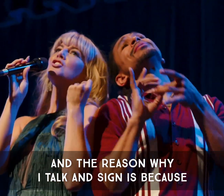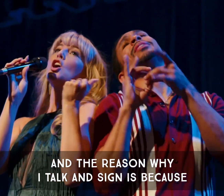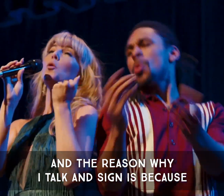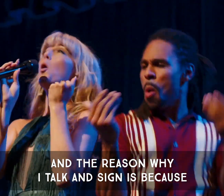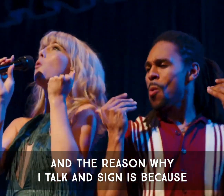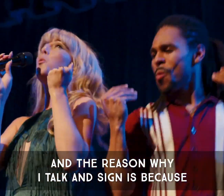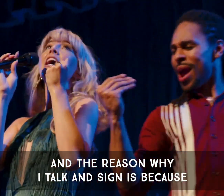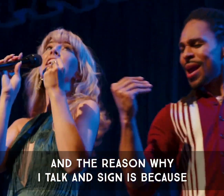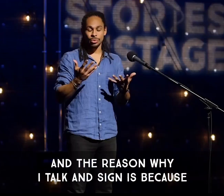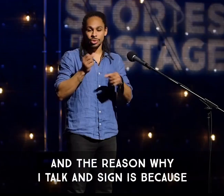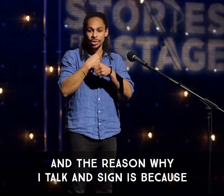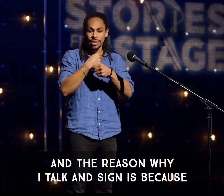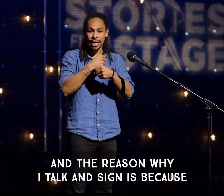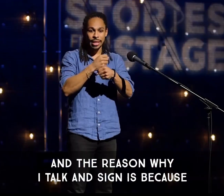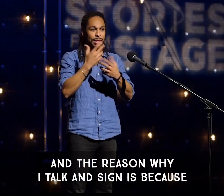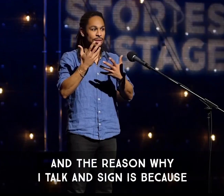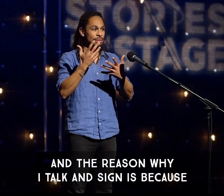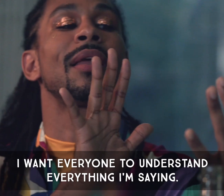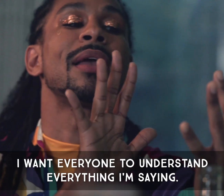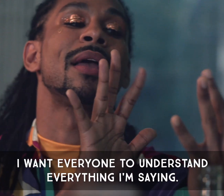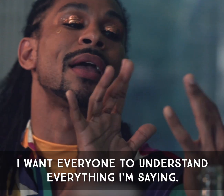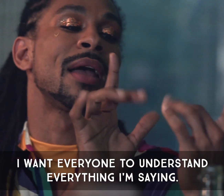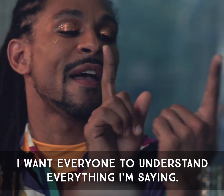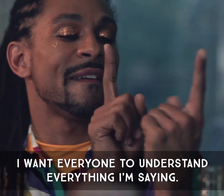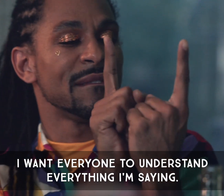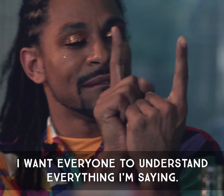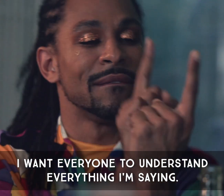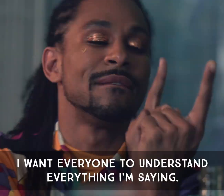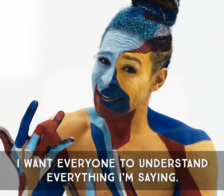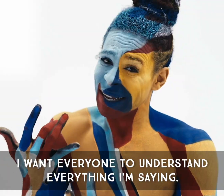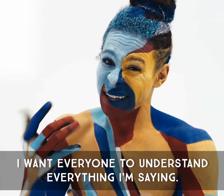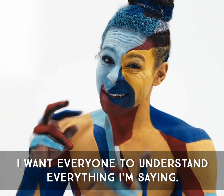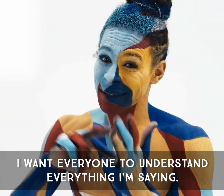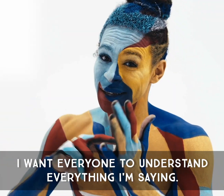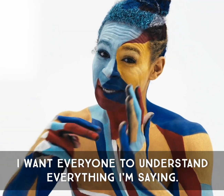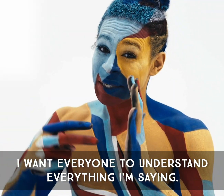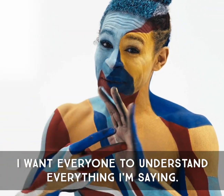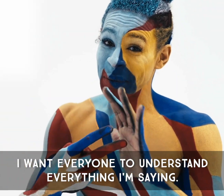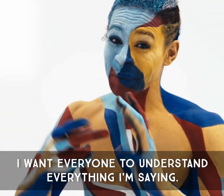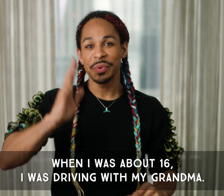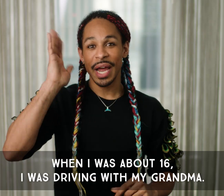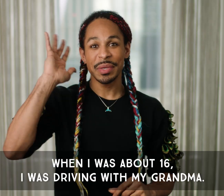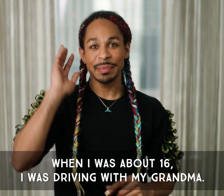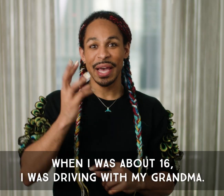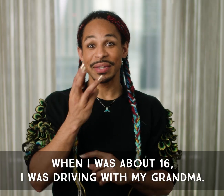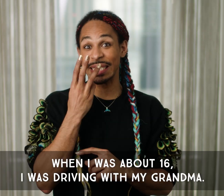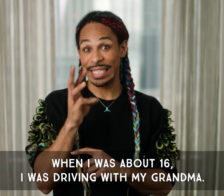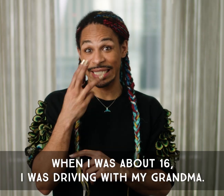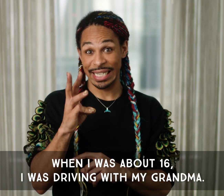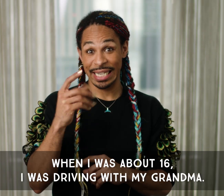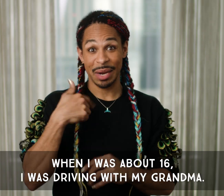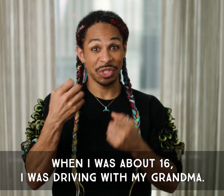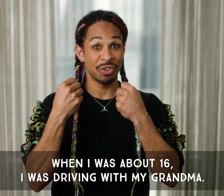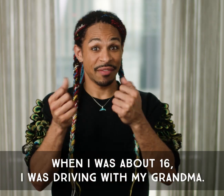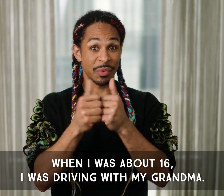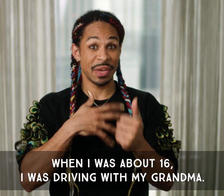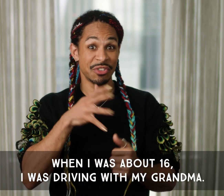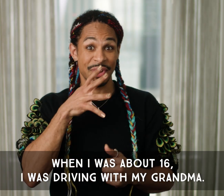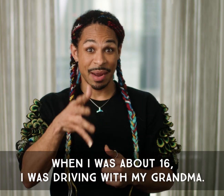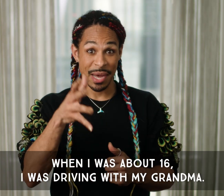talk and sign is because I want everyone to understand everything I'm saying. When I was about 16, I was driving with my grandma,